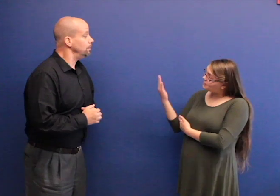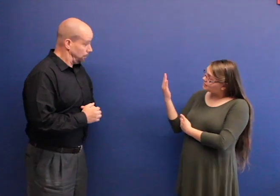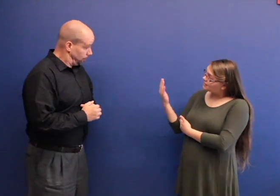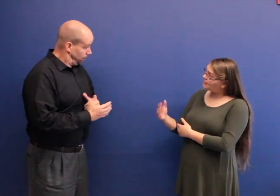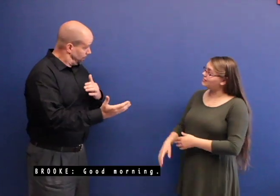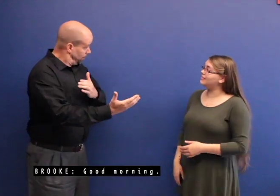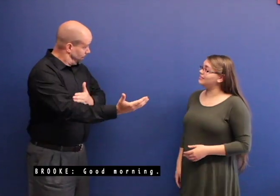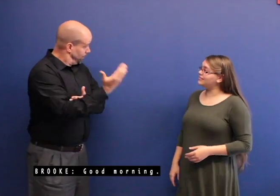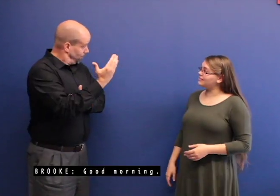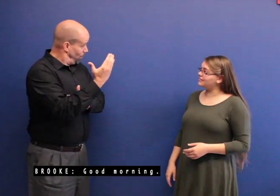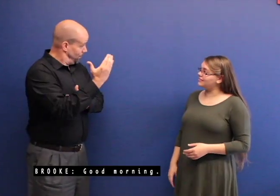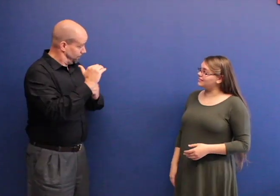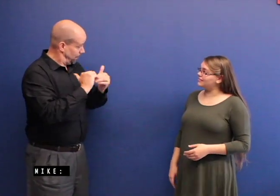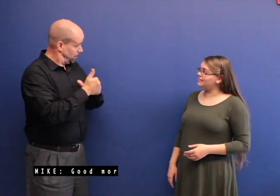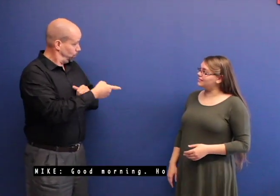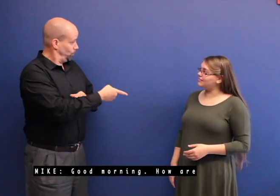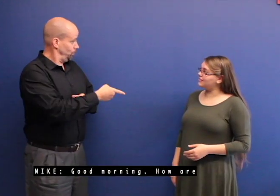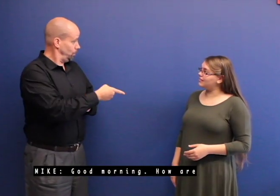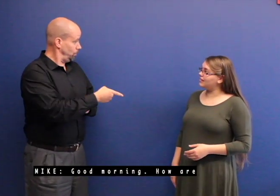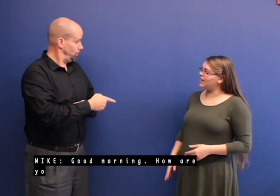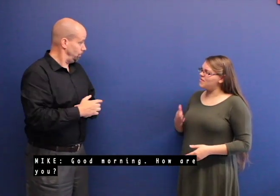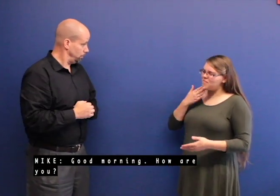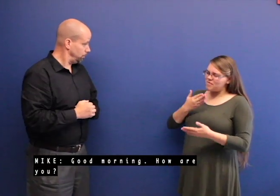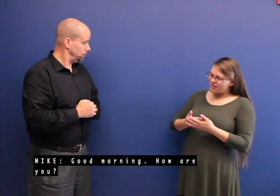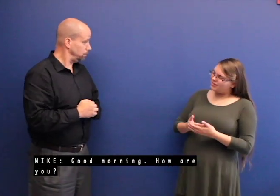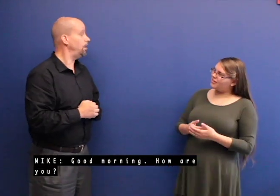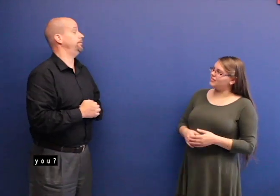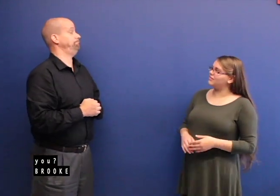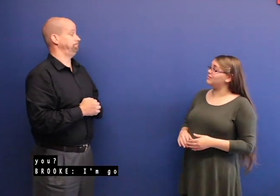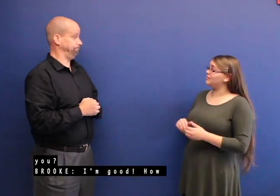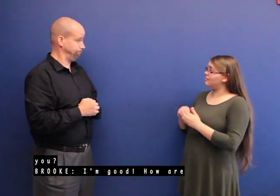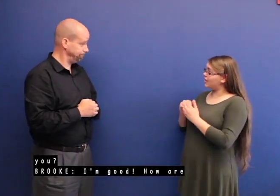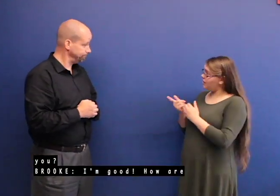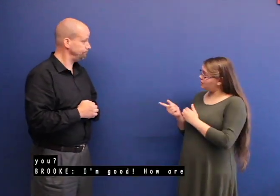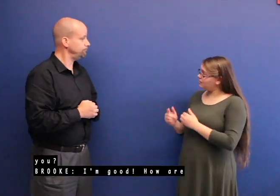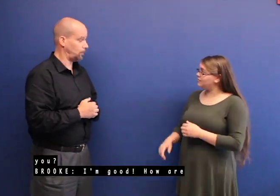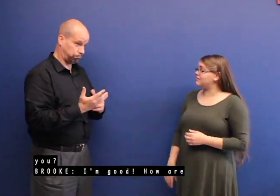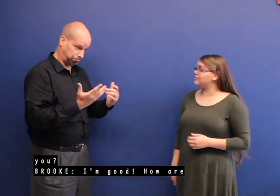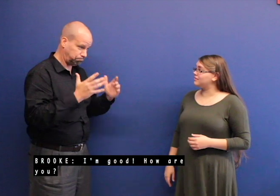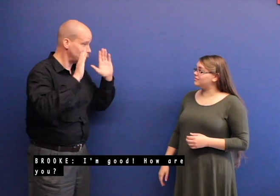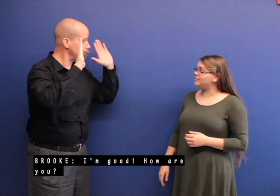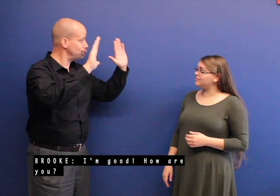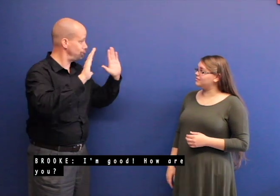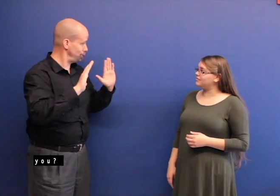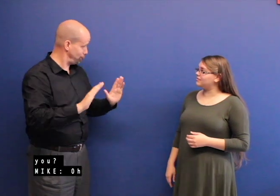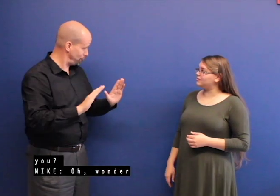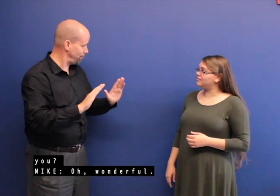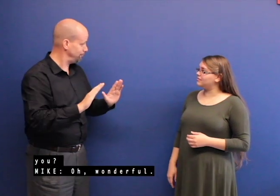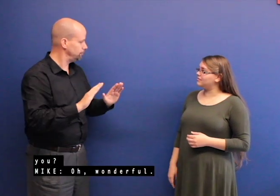Good morning. Good morning. How are you? I'm good. How are you? Oh, wonderful.